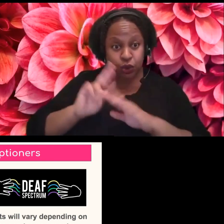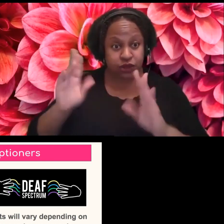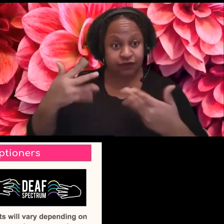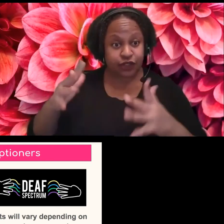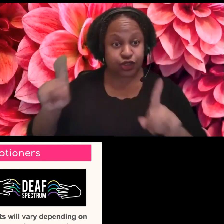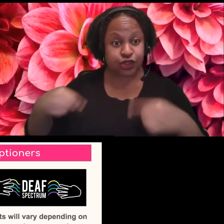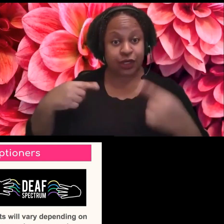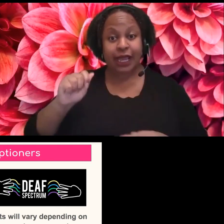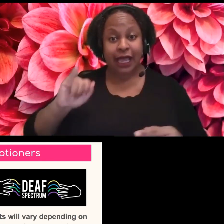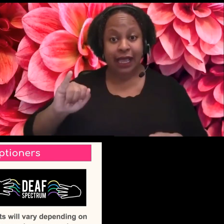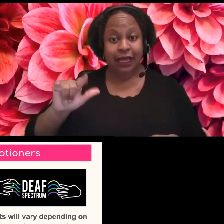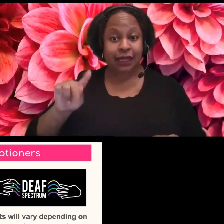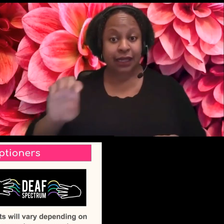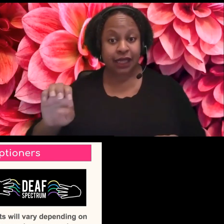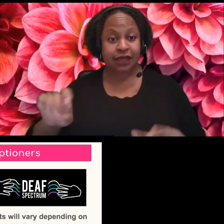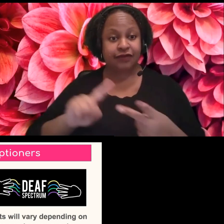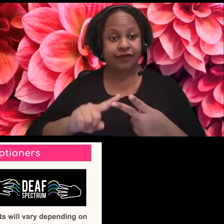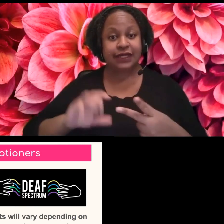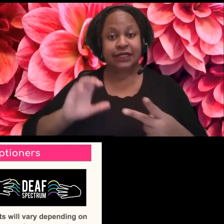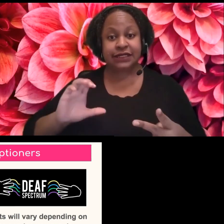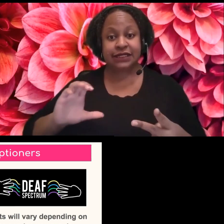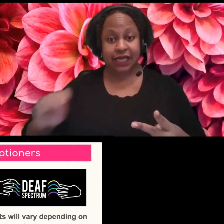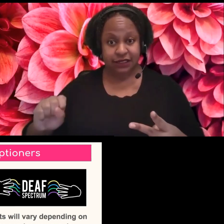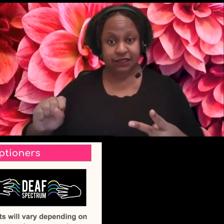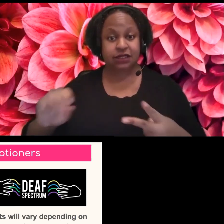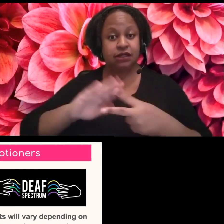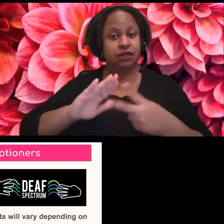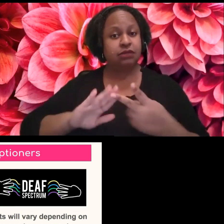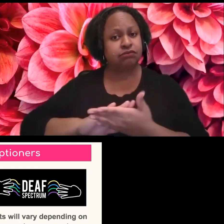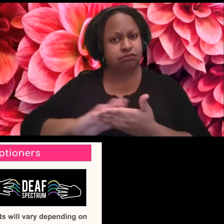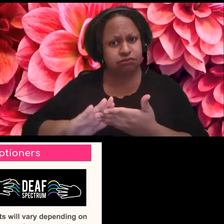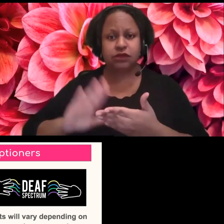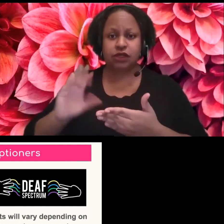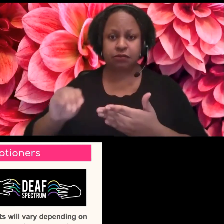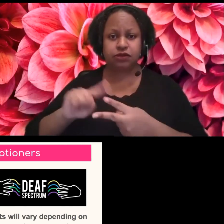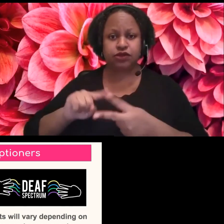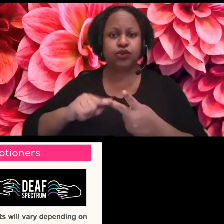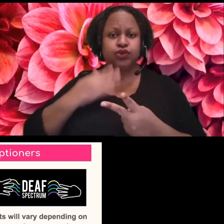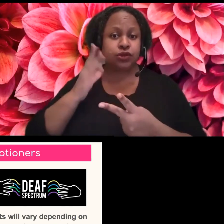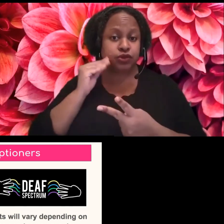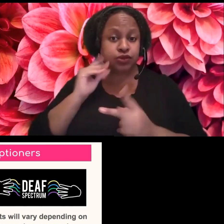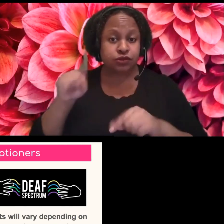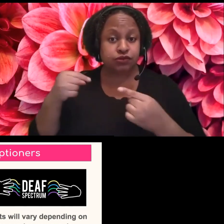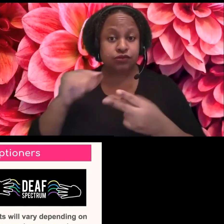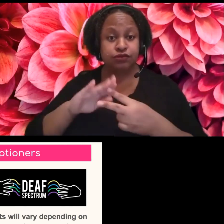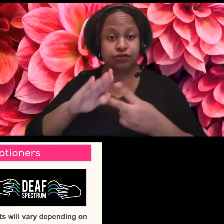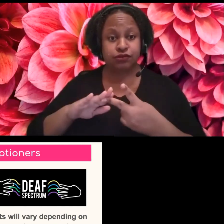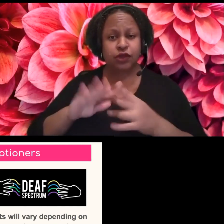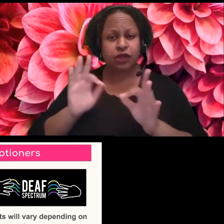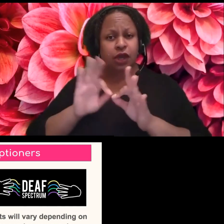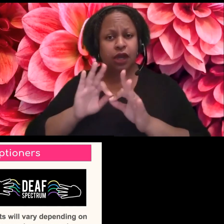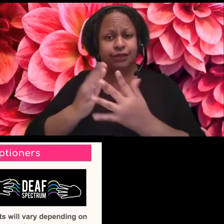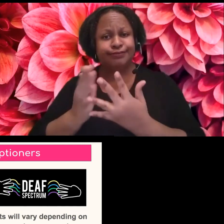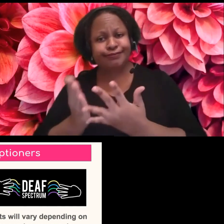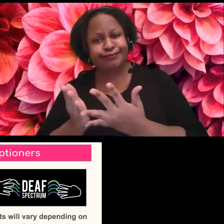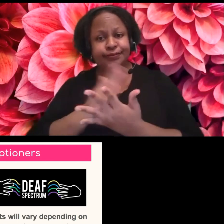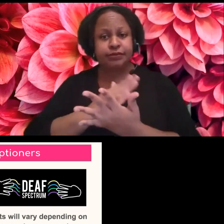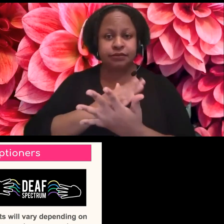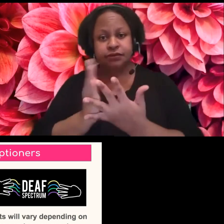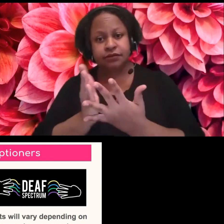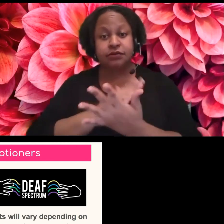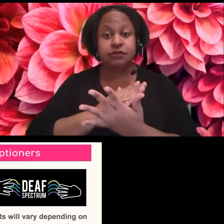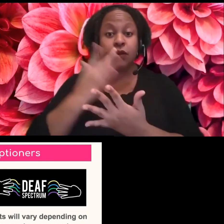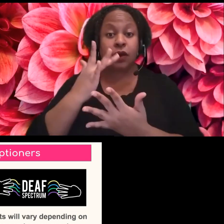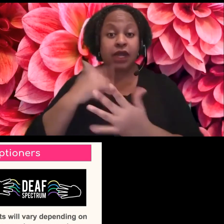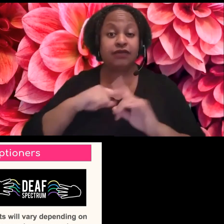and CCS, uh, both completely lovely. Um, the costs vary because there's